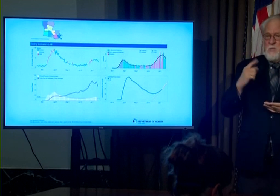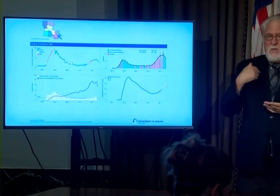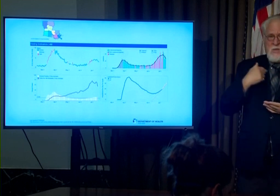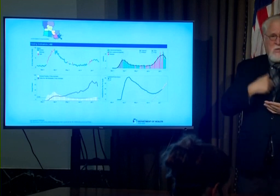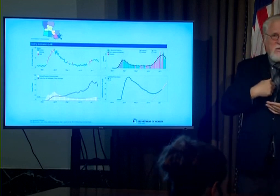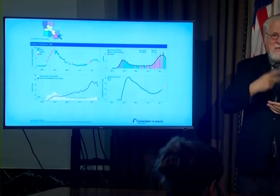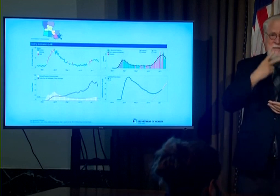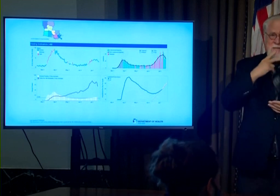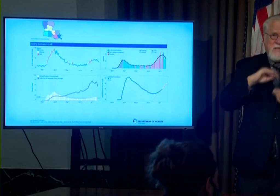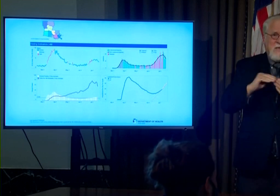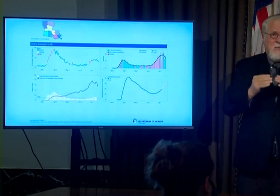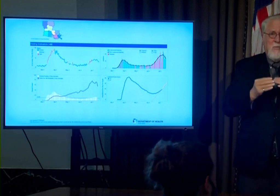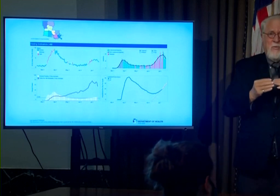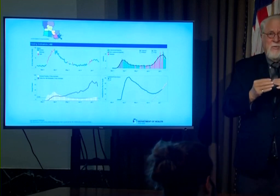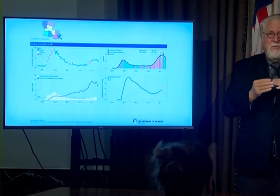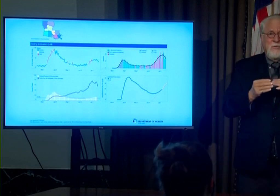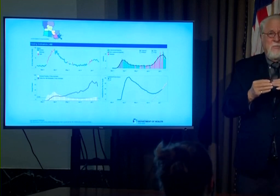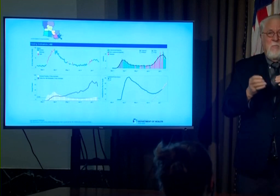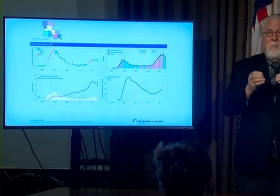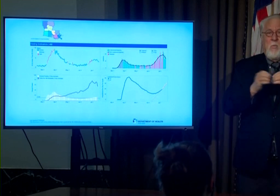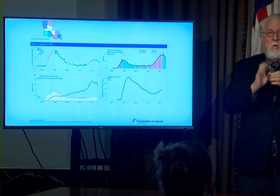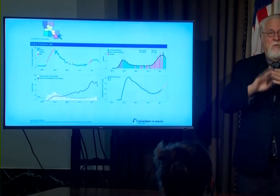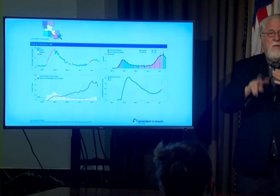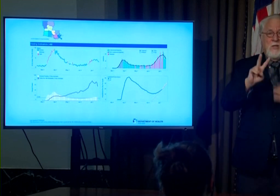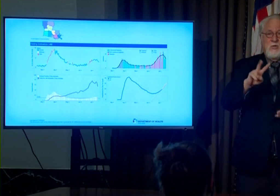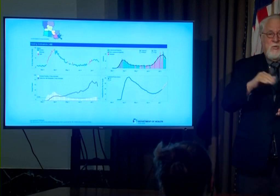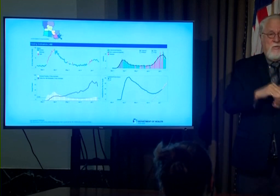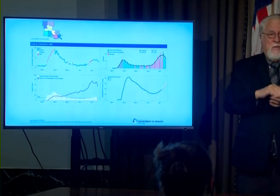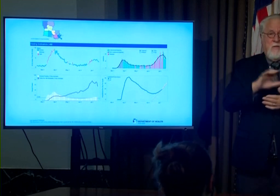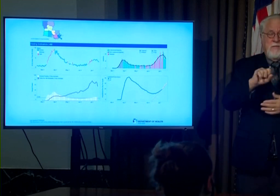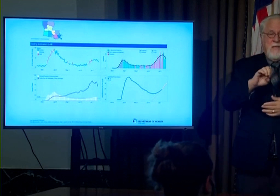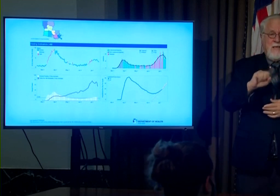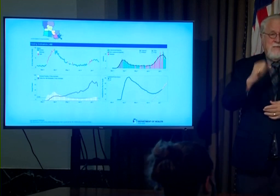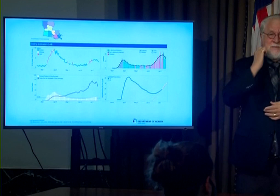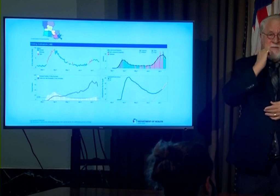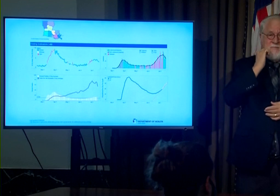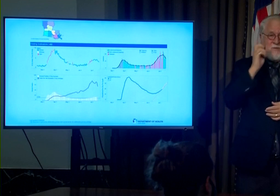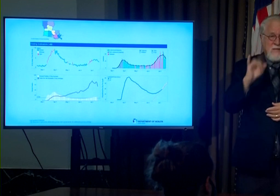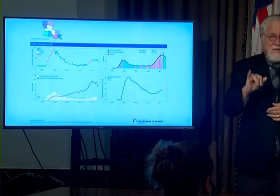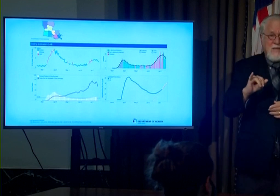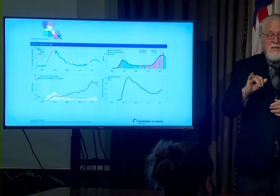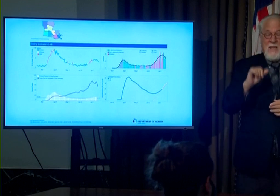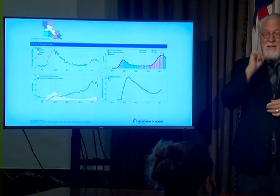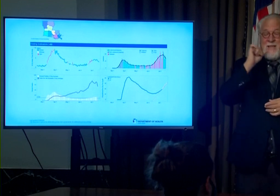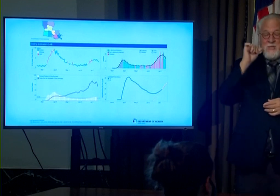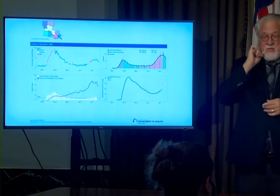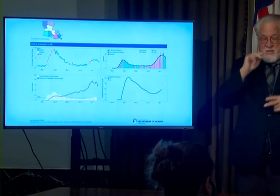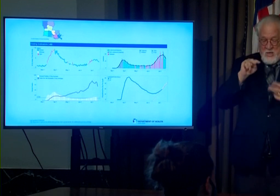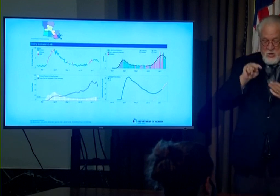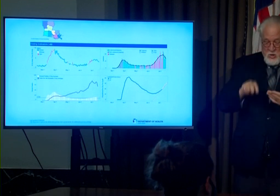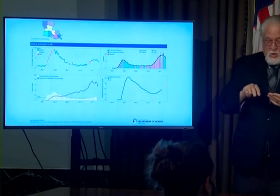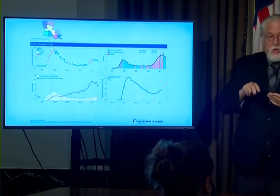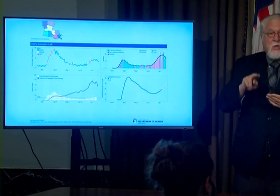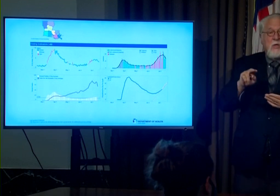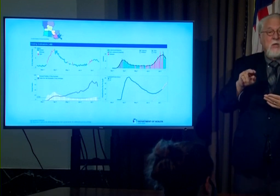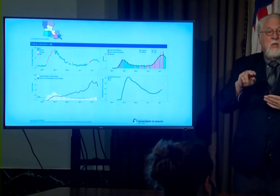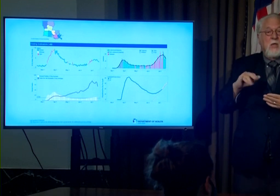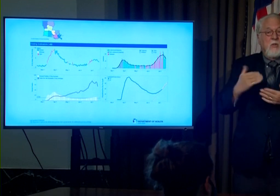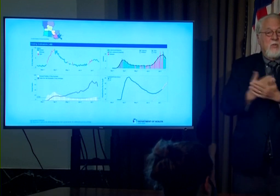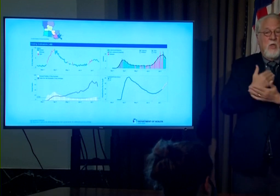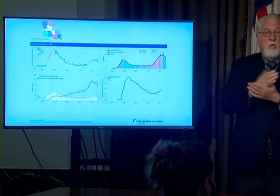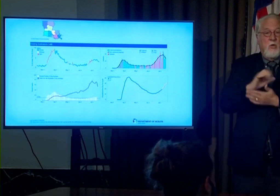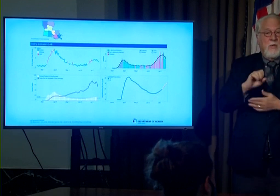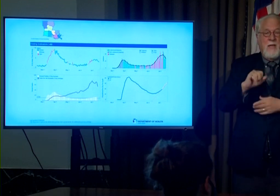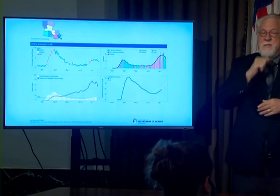routinely numbers north of 2000 yesterday we had if you just look at new cases not those backlog